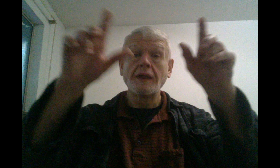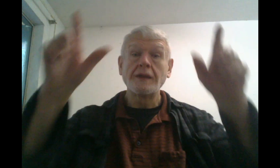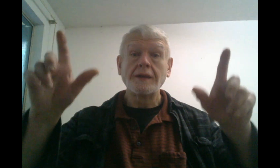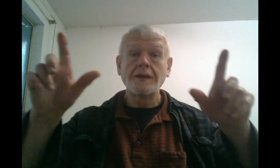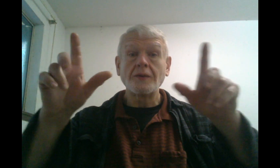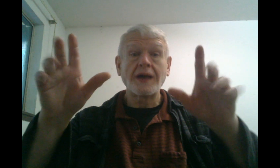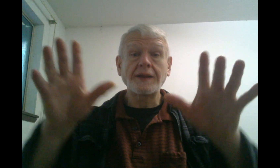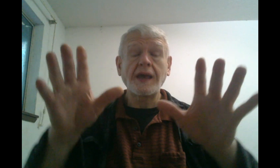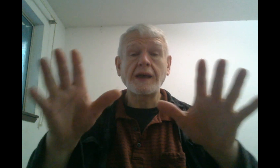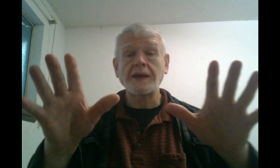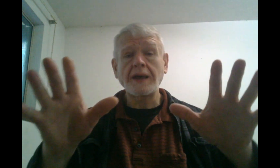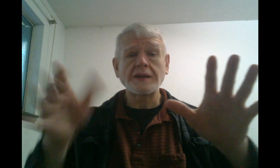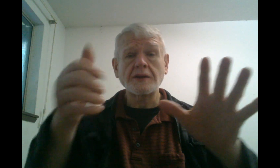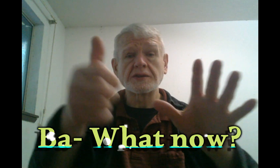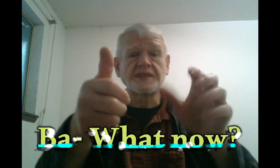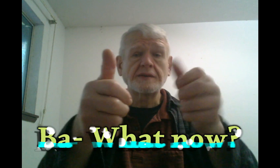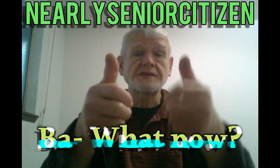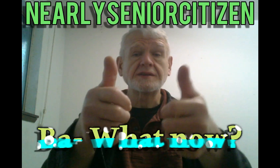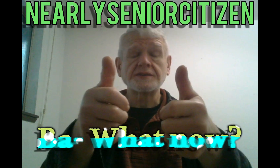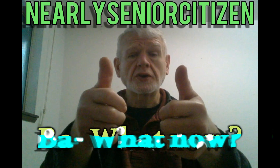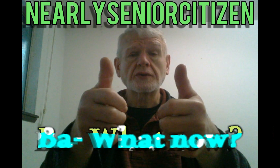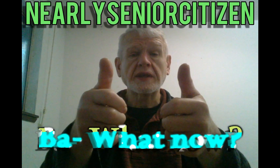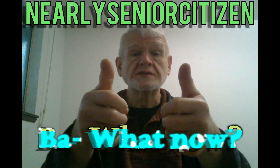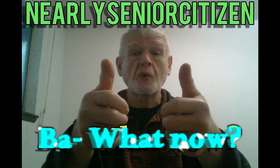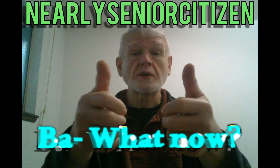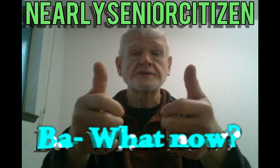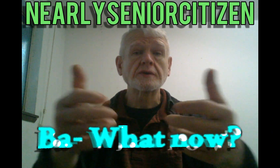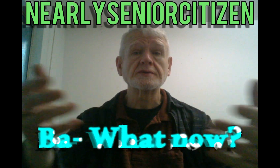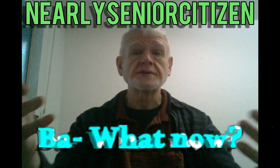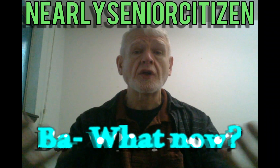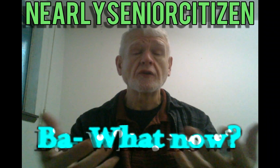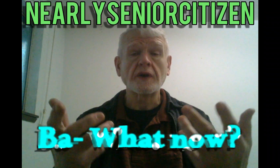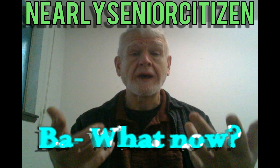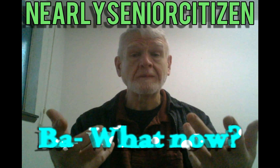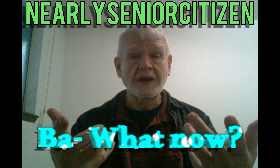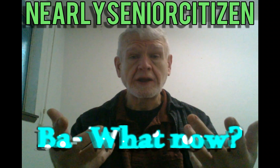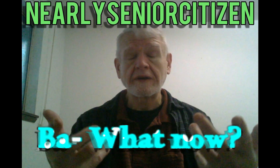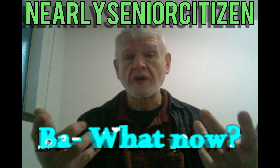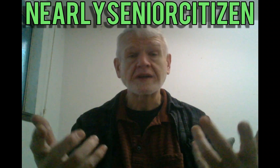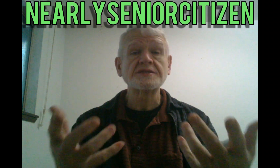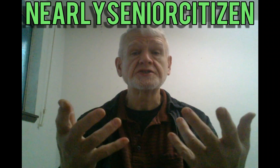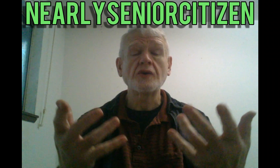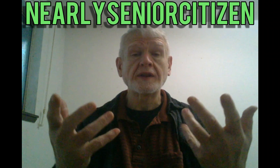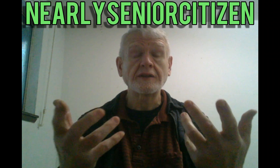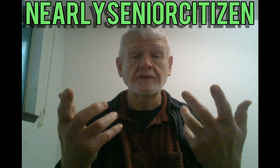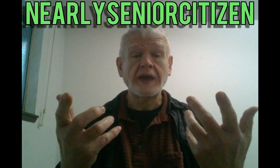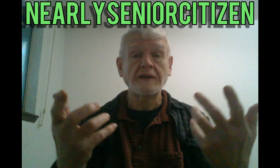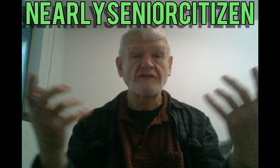Well, howdy, howdy, howdy, nearly senior citizen here. Greetings, boys, burrows, and all of our non-binary friends to another day of